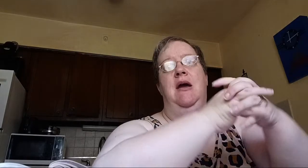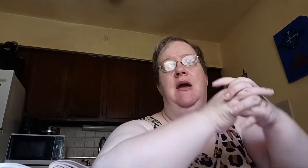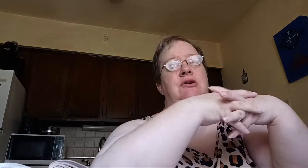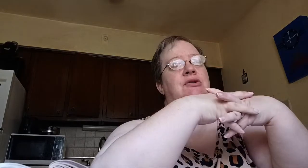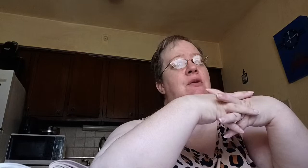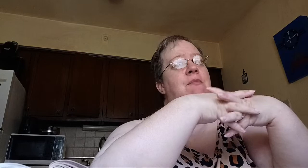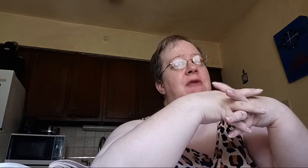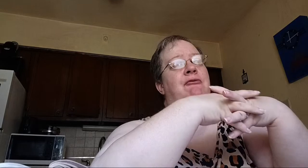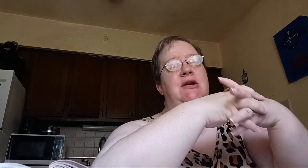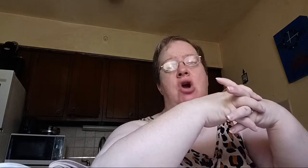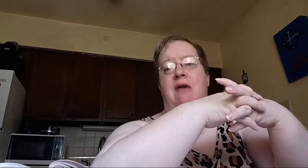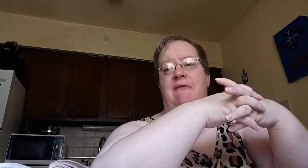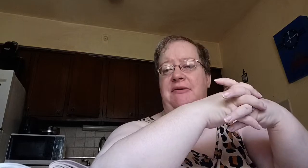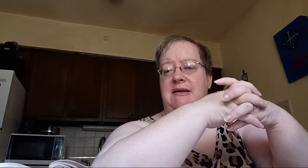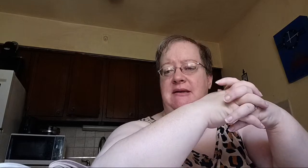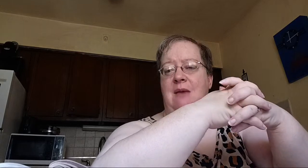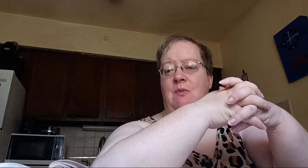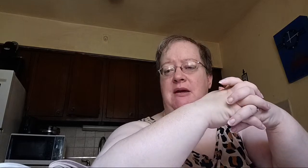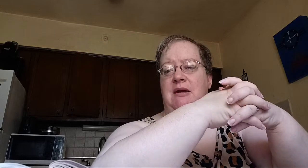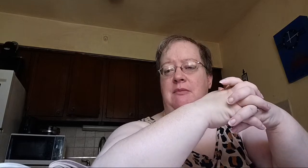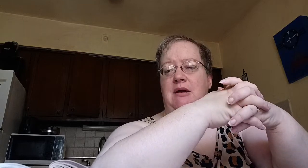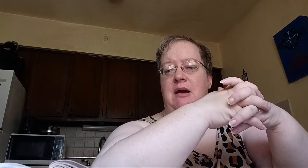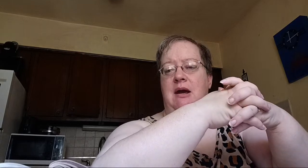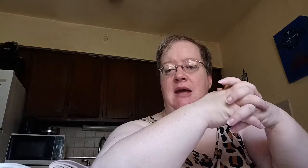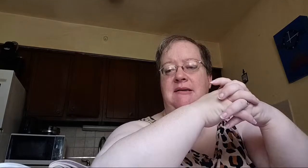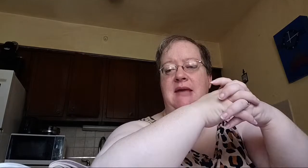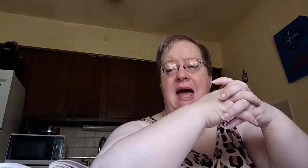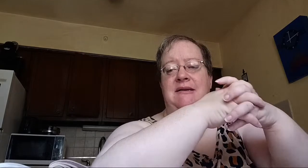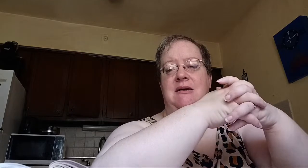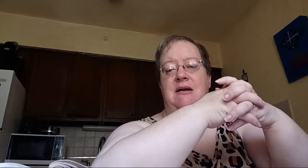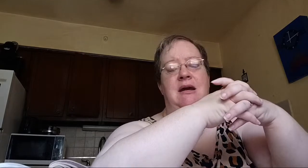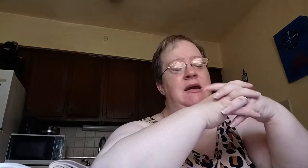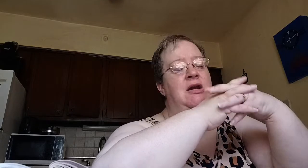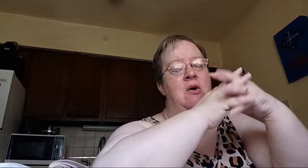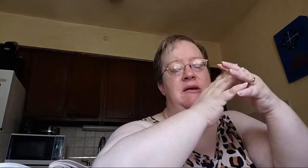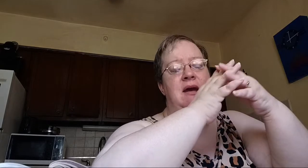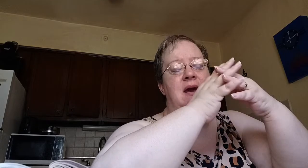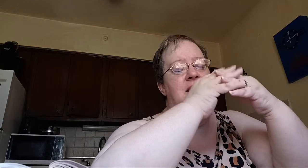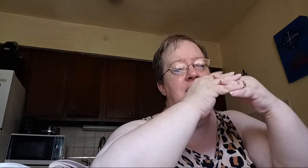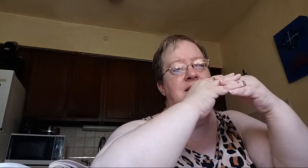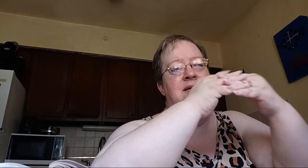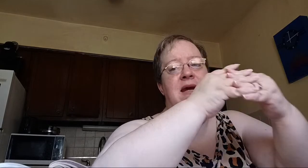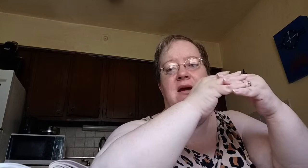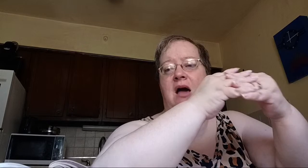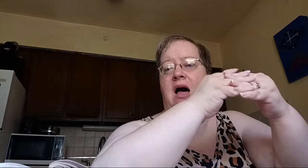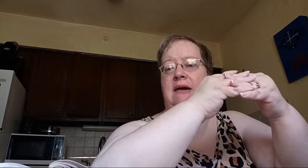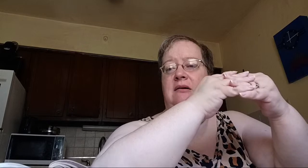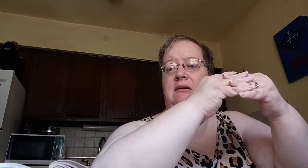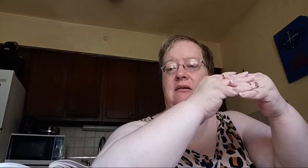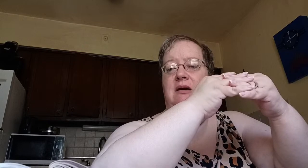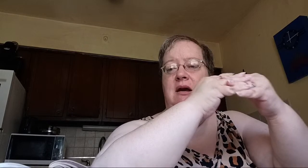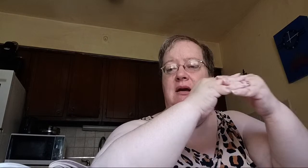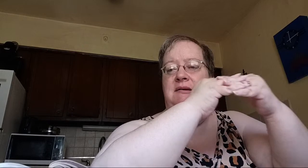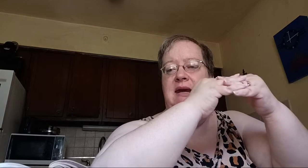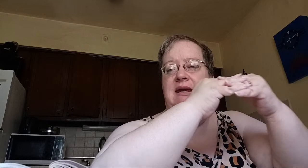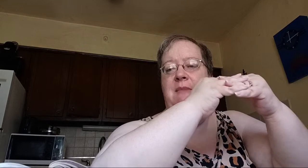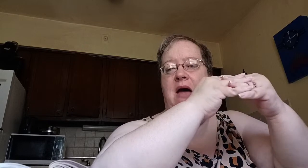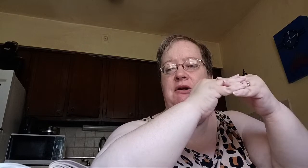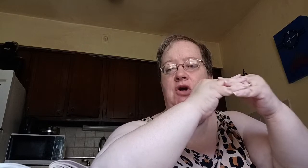Don't be afraid to carve out that time with him. And ask, you know, seek God. Seek him out in open